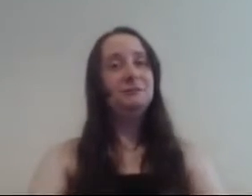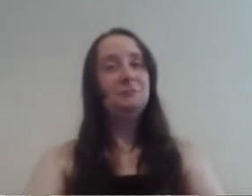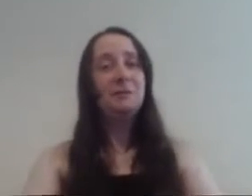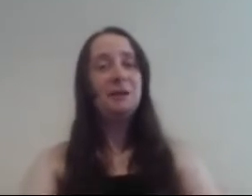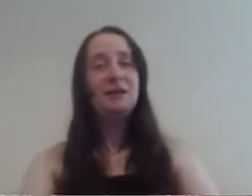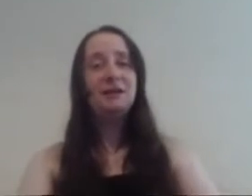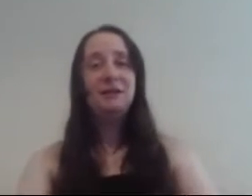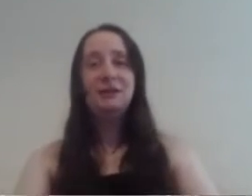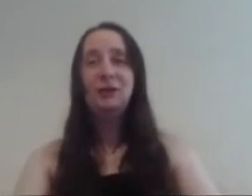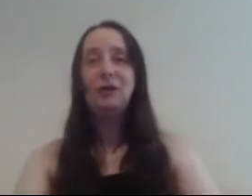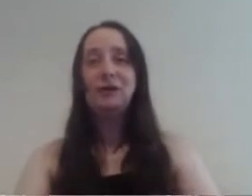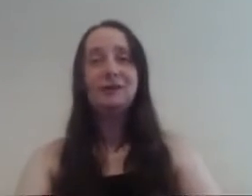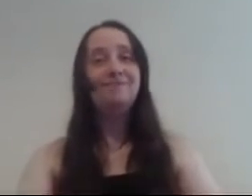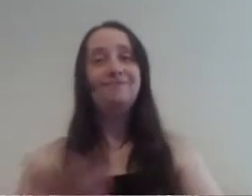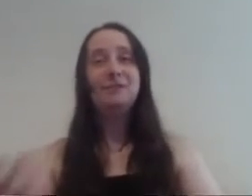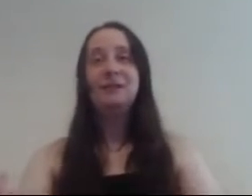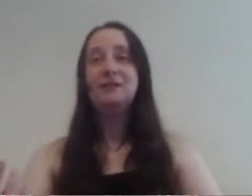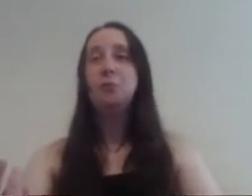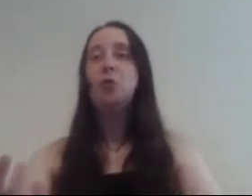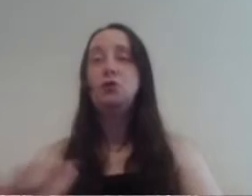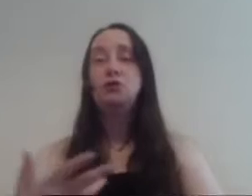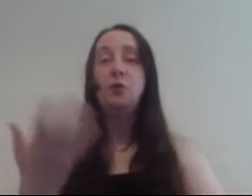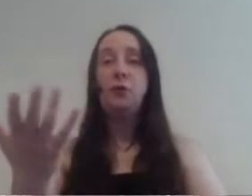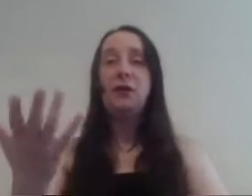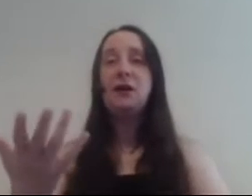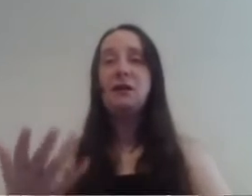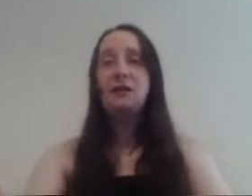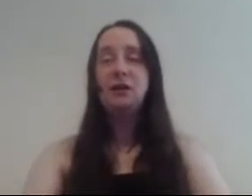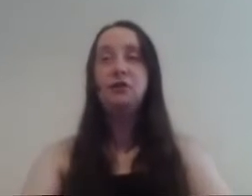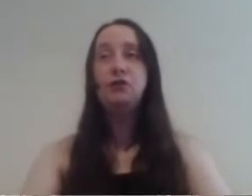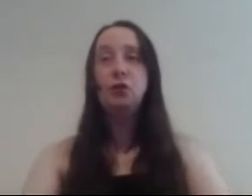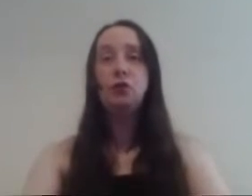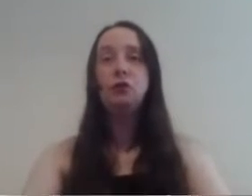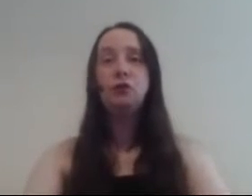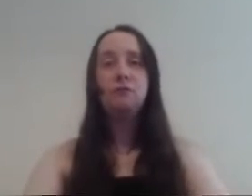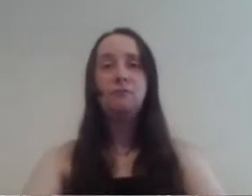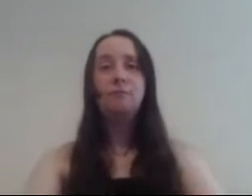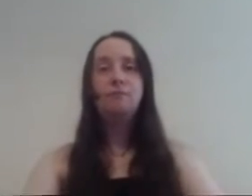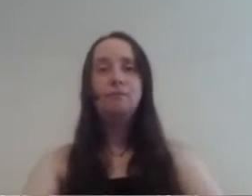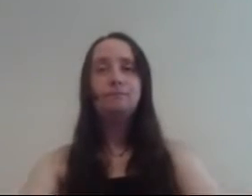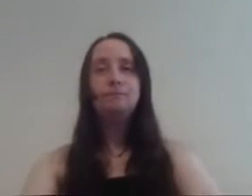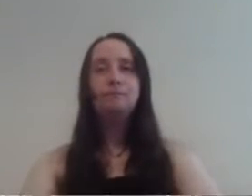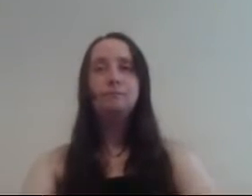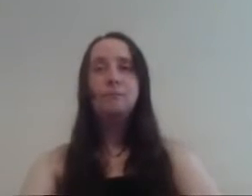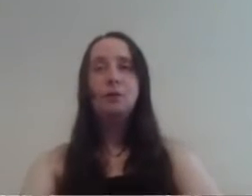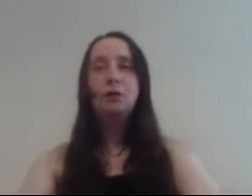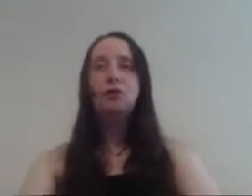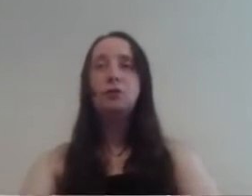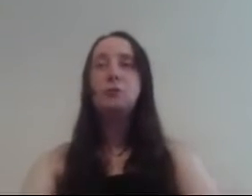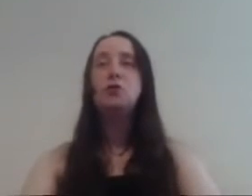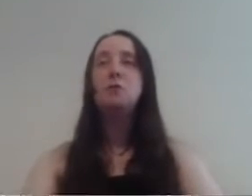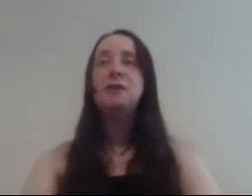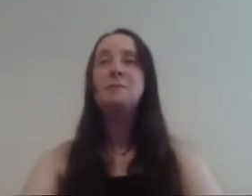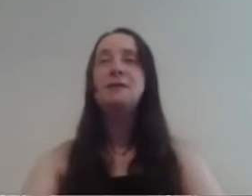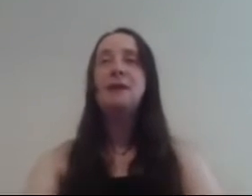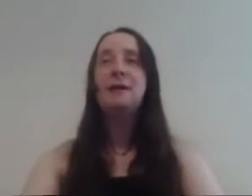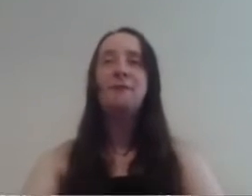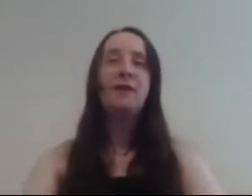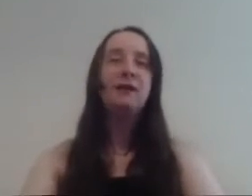maybe maybe or is Walsh still there in New York because obviously it was Emma and him fighting